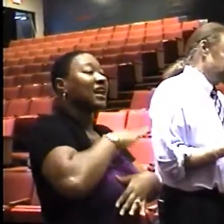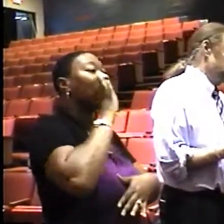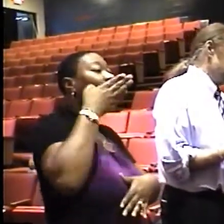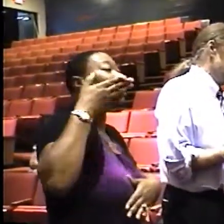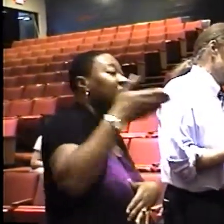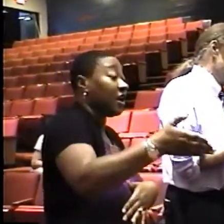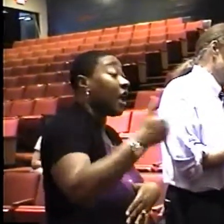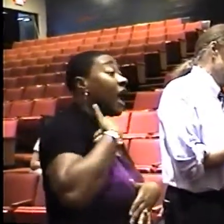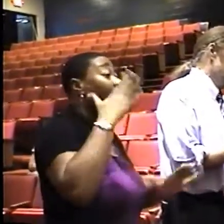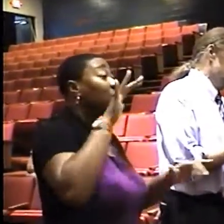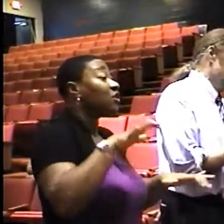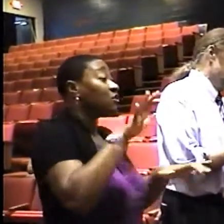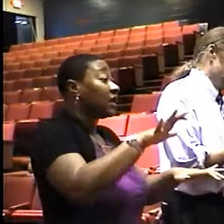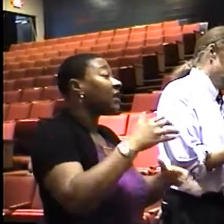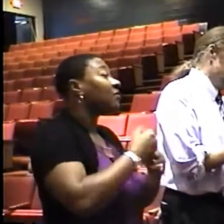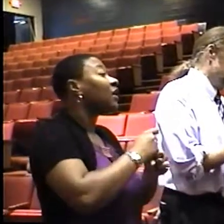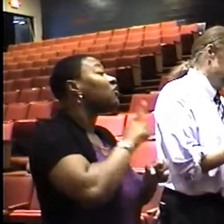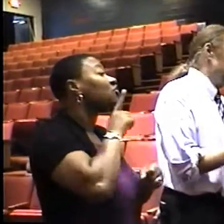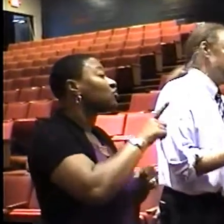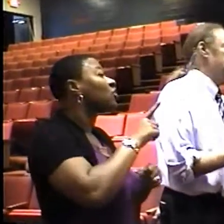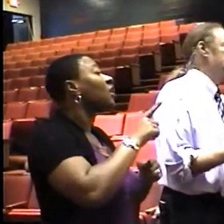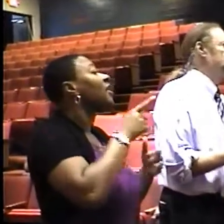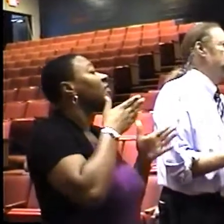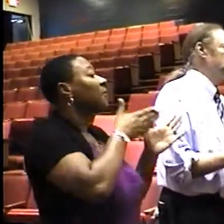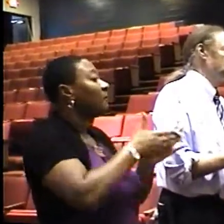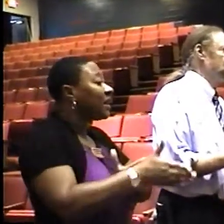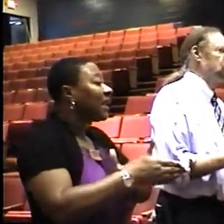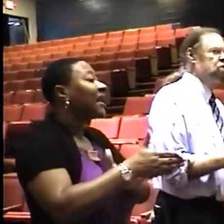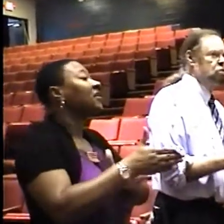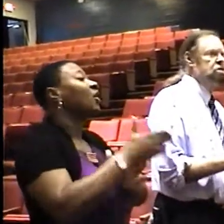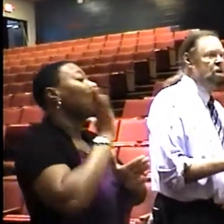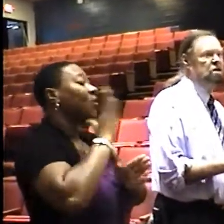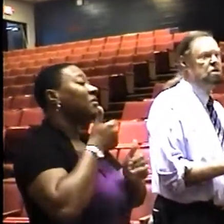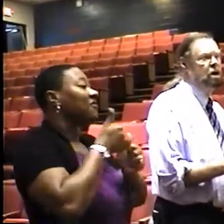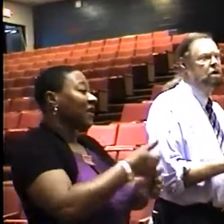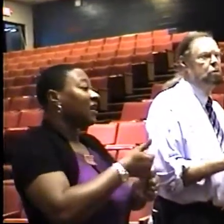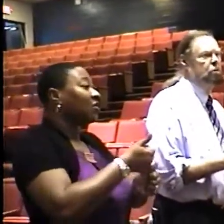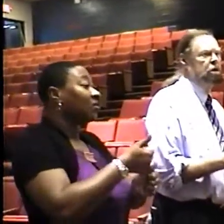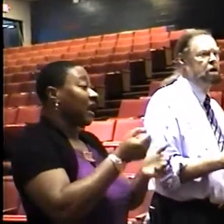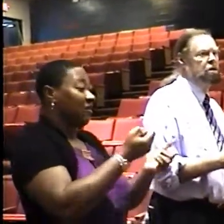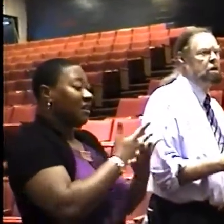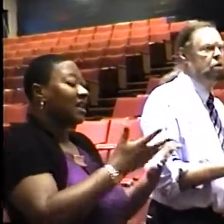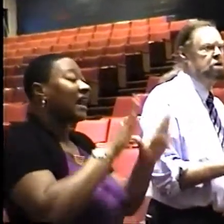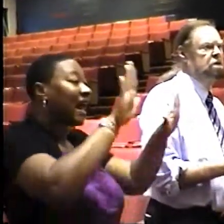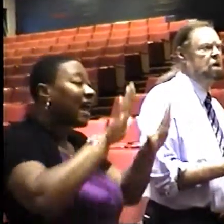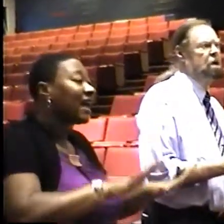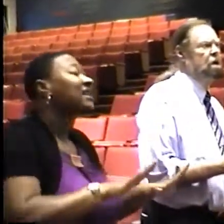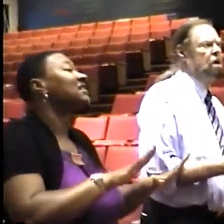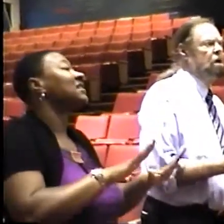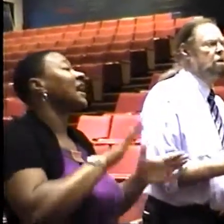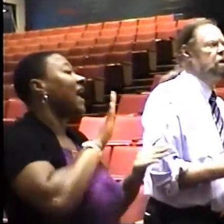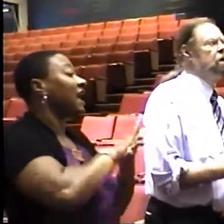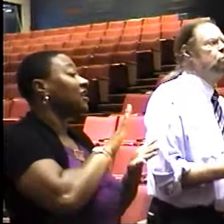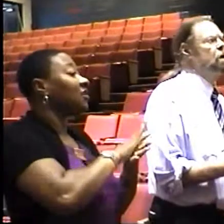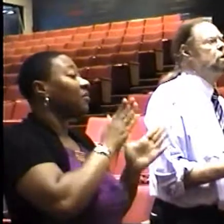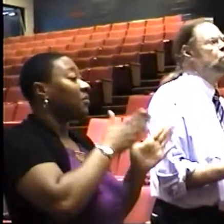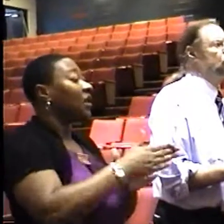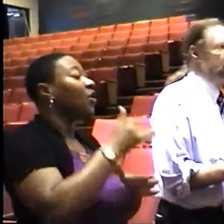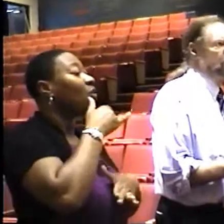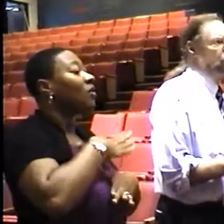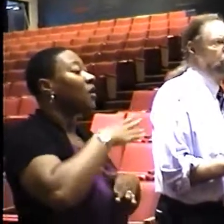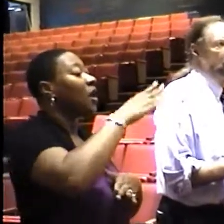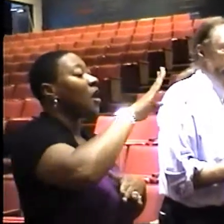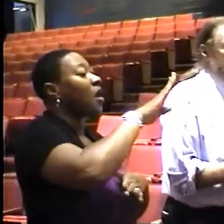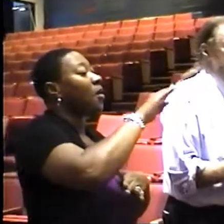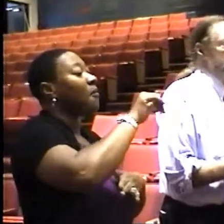expect the Division of Instructions academic plan will be followed to the letter in all classrooms. It's an excellent academic plan, I might say. Uh, a lady named Barbara